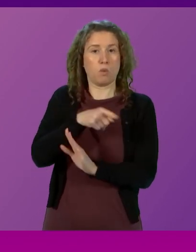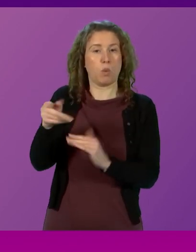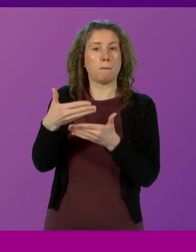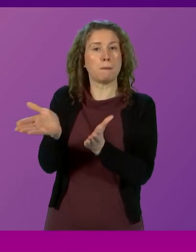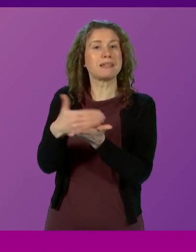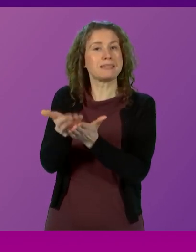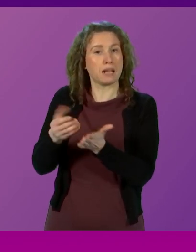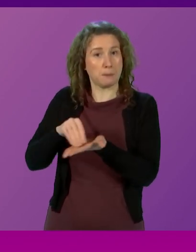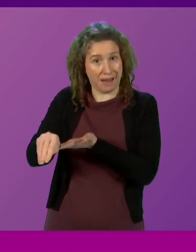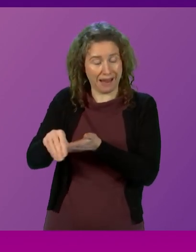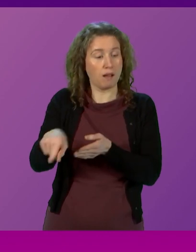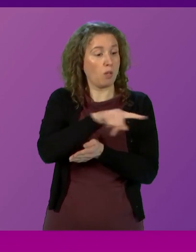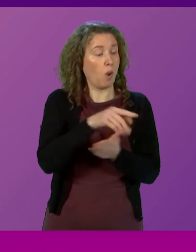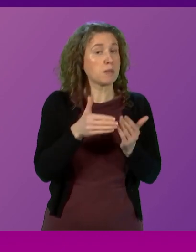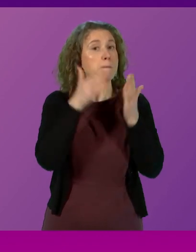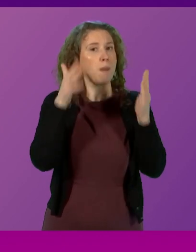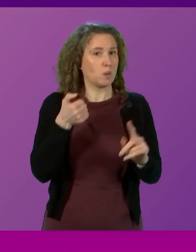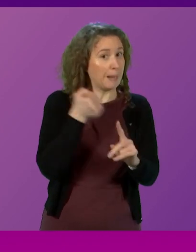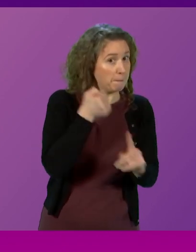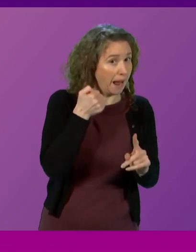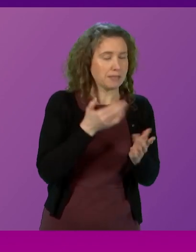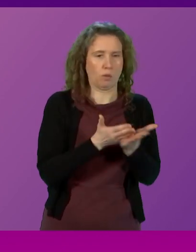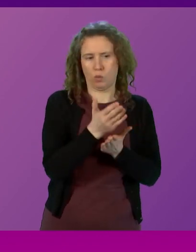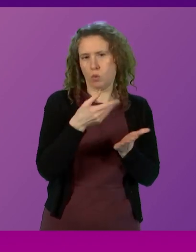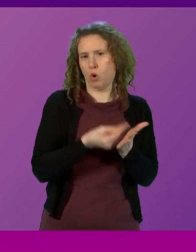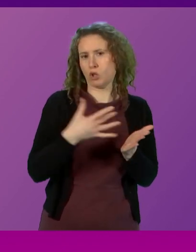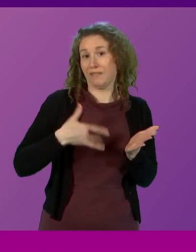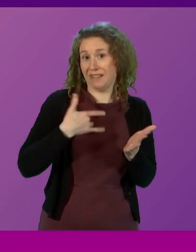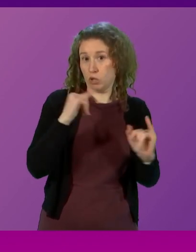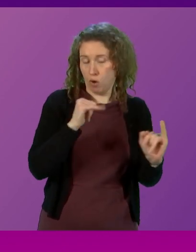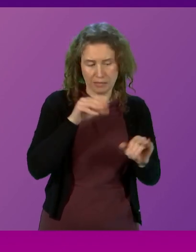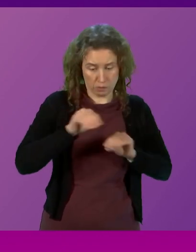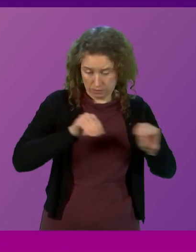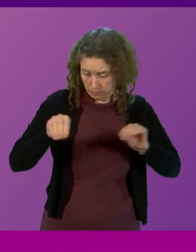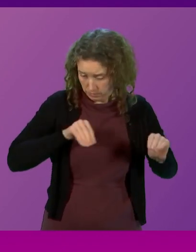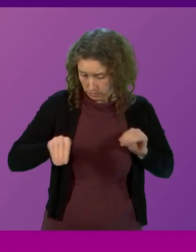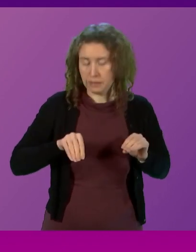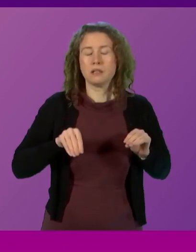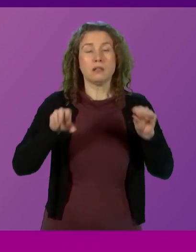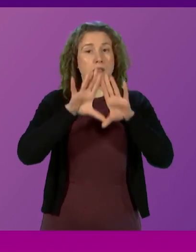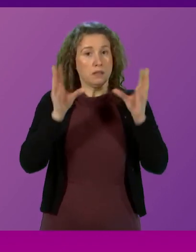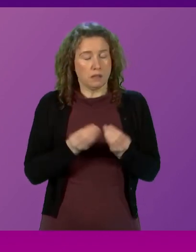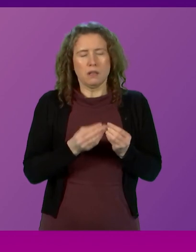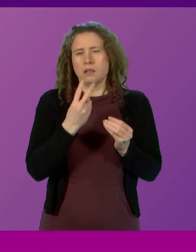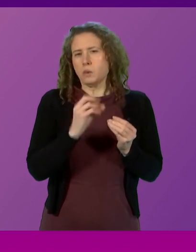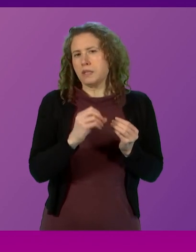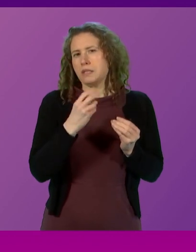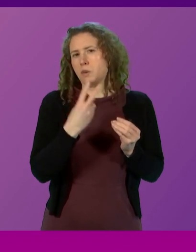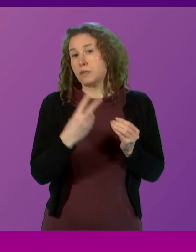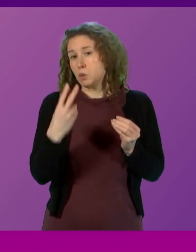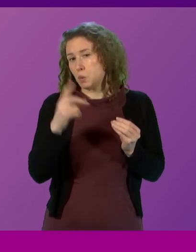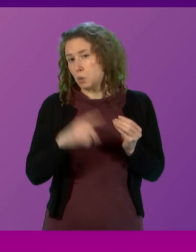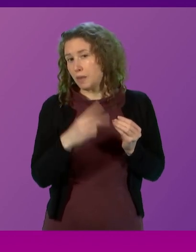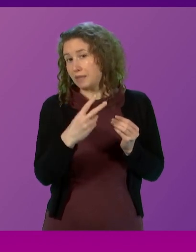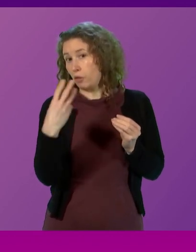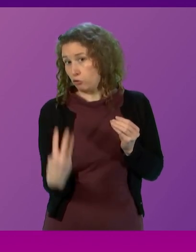provide further help to those most impacted by the cost of living crisis. Taken together, in 2022-23, the Scottish